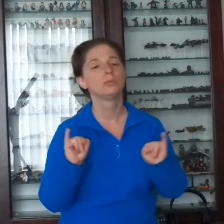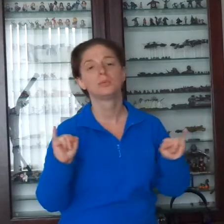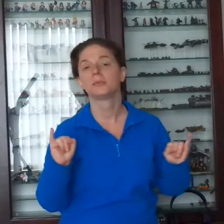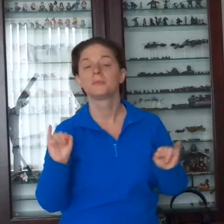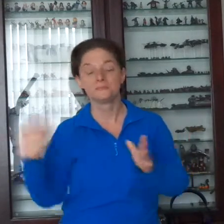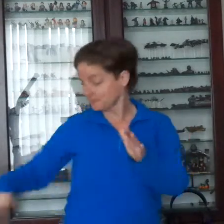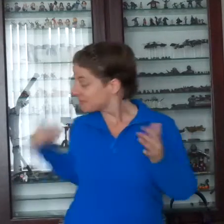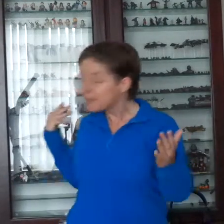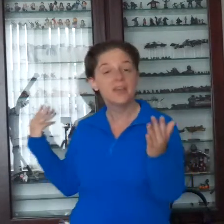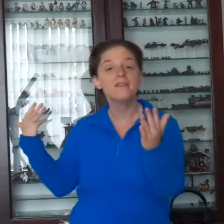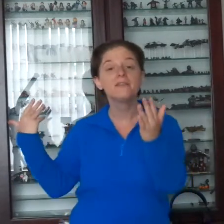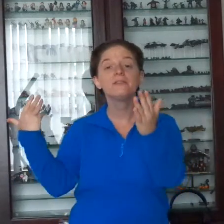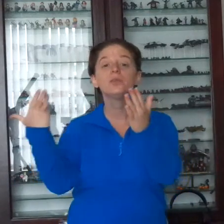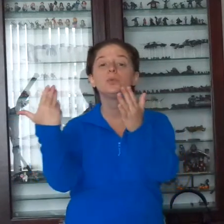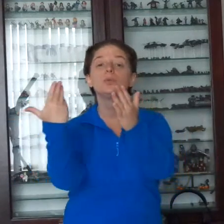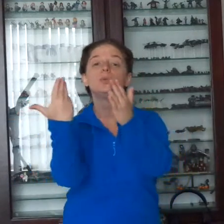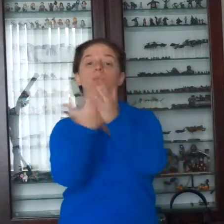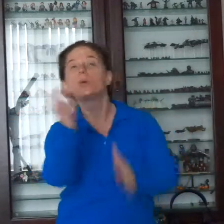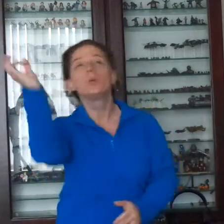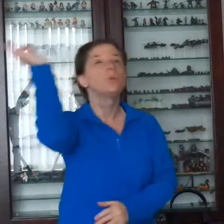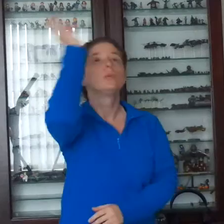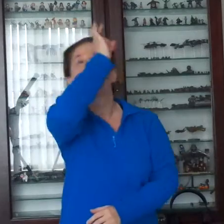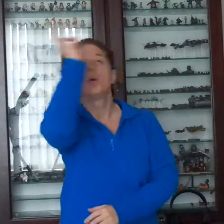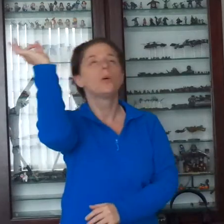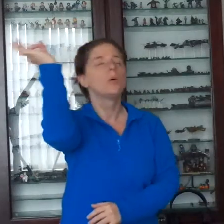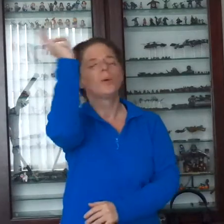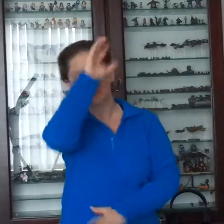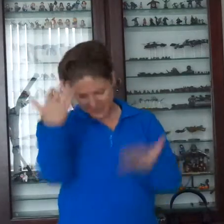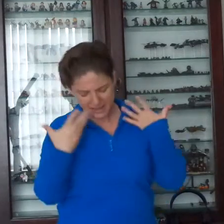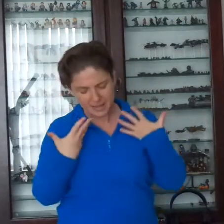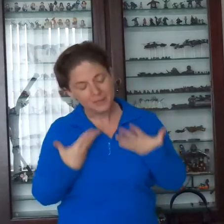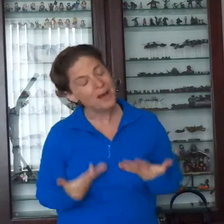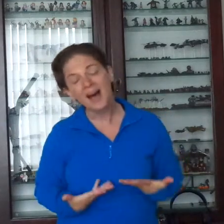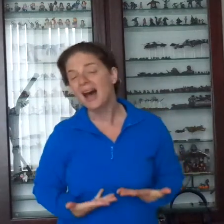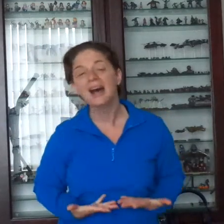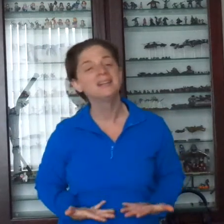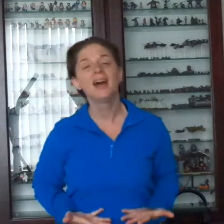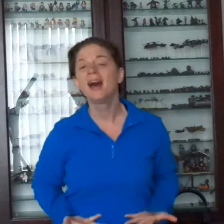hey. If you don't know. Give me the love, baby. Now.